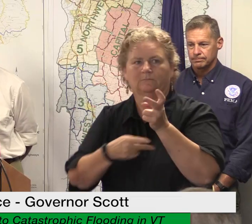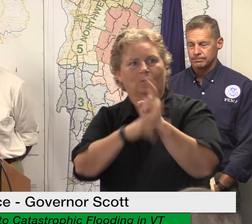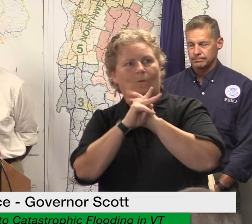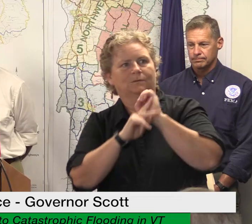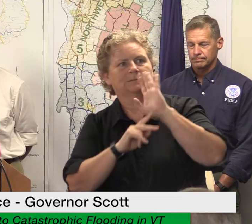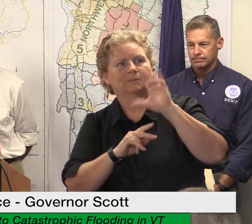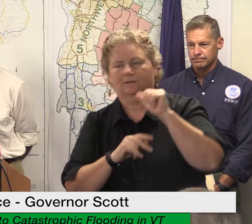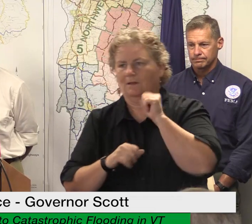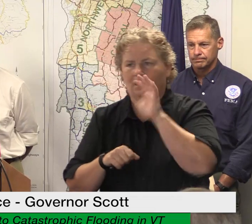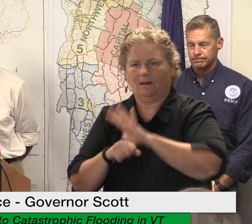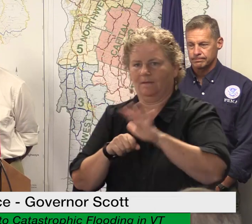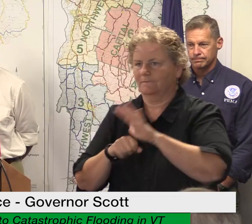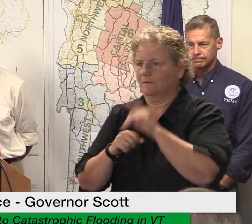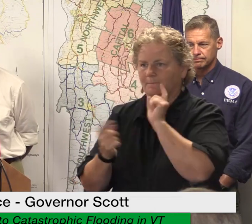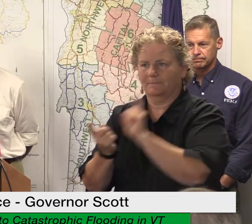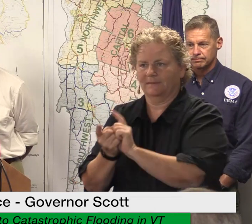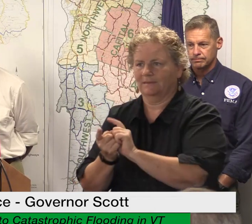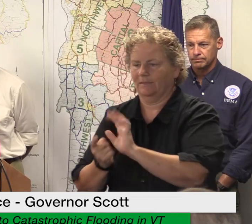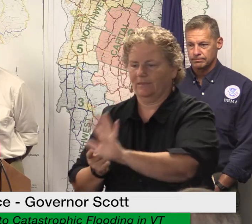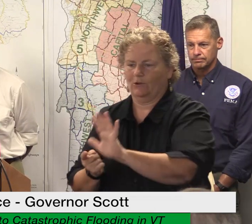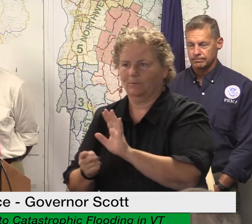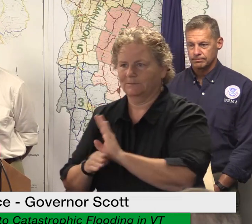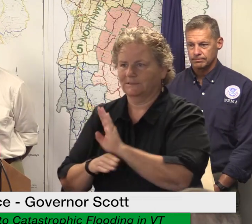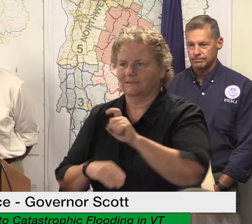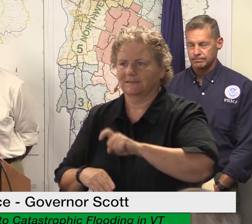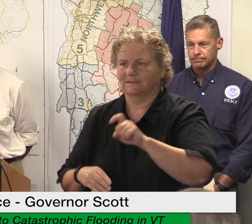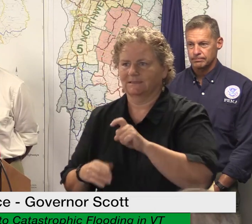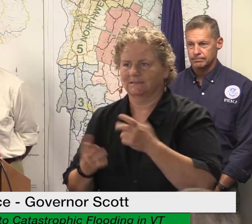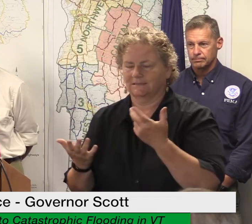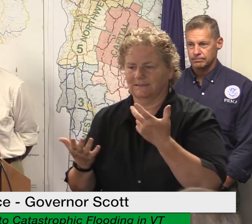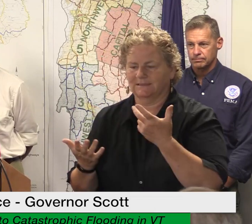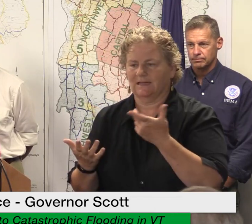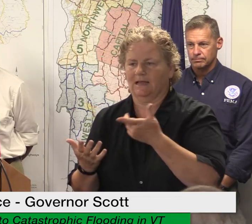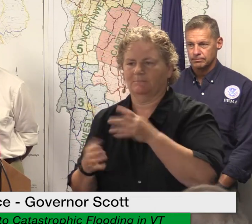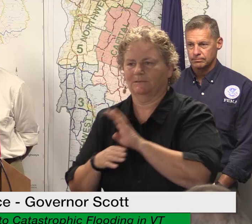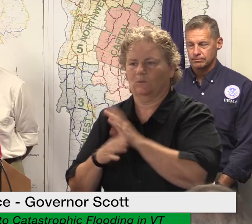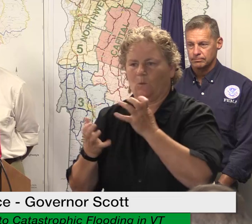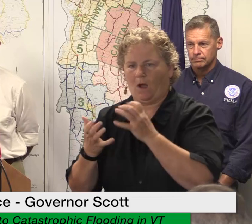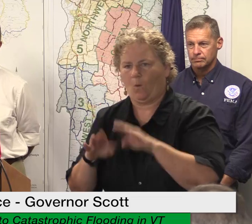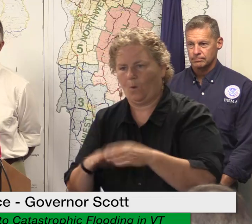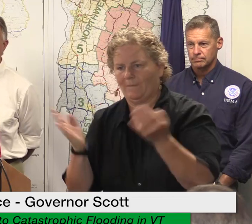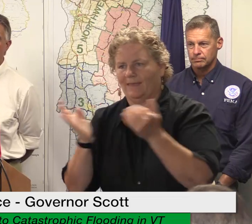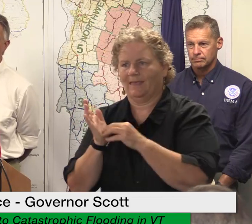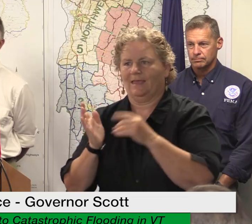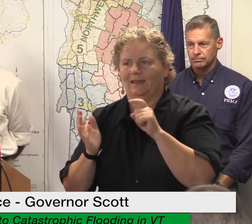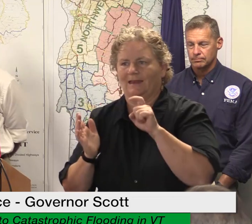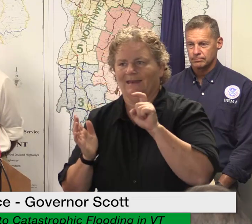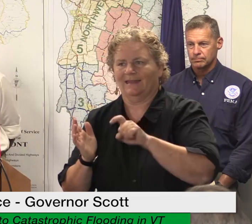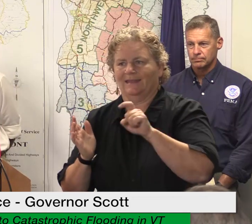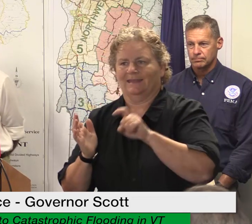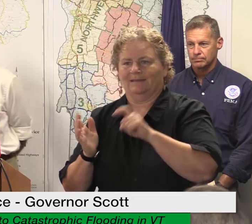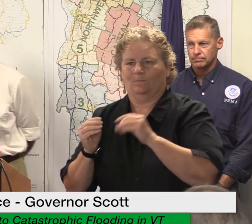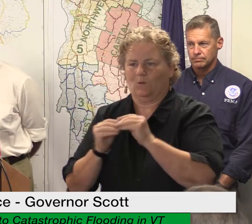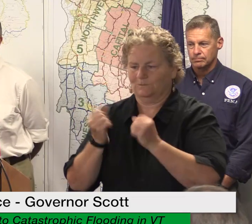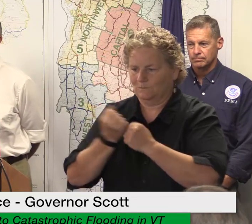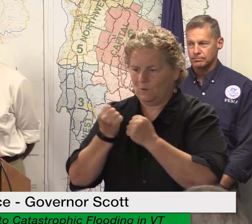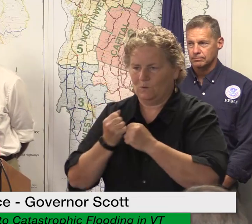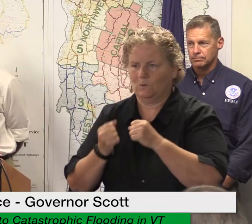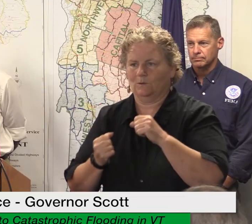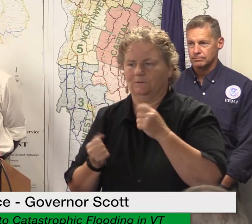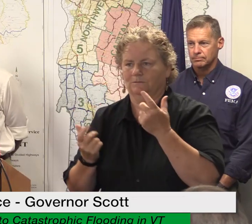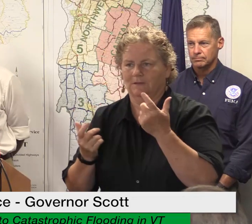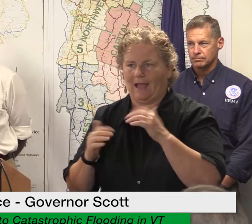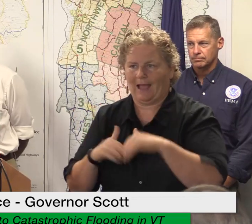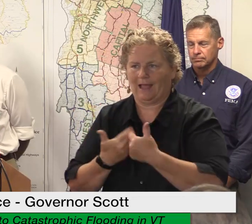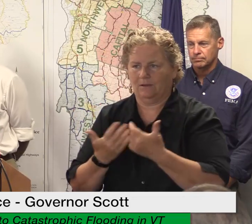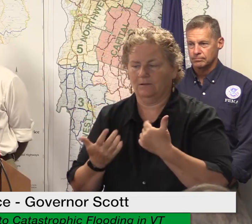nervous and they are looking for more support than these disaster loans can provide and i want to say it again we hear